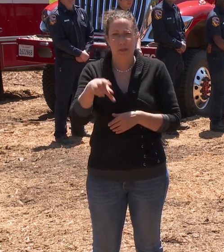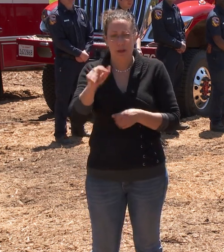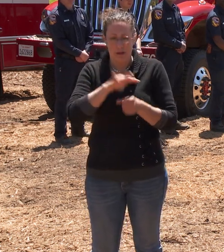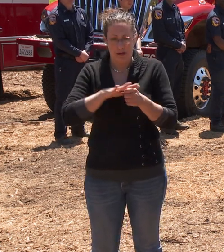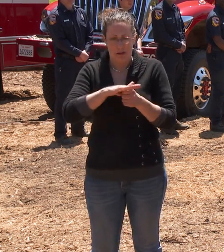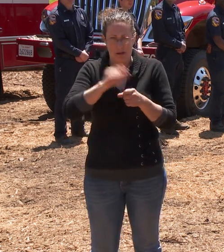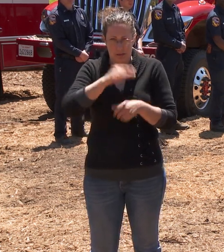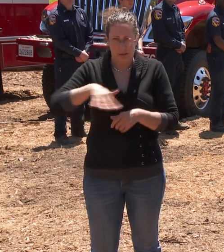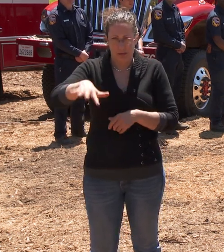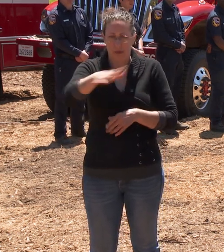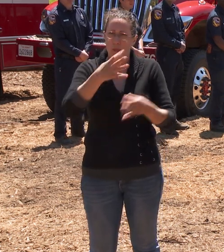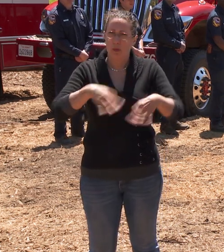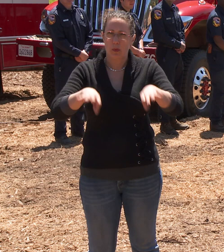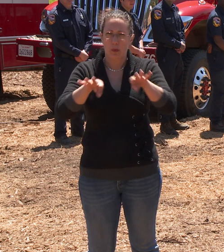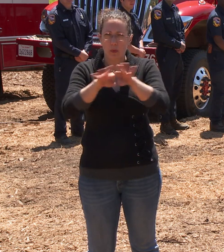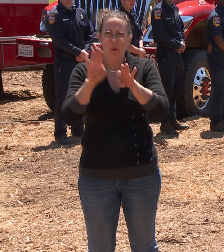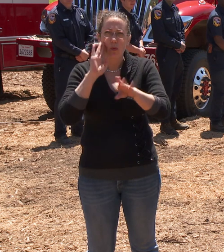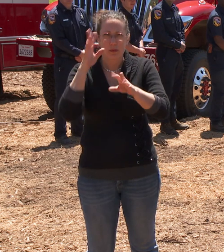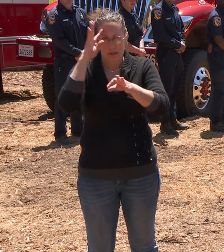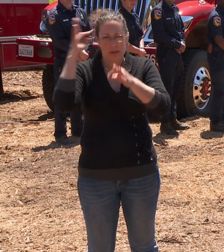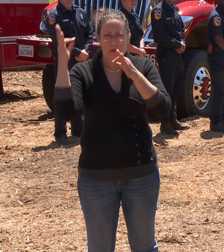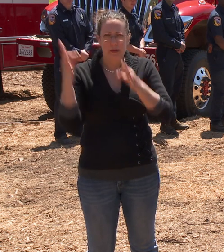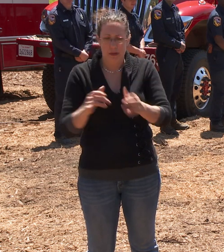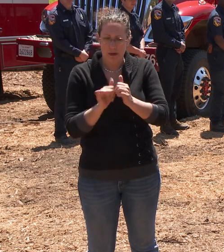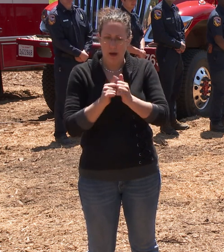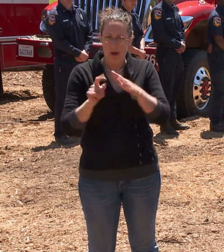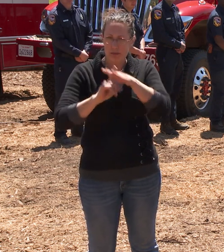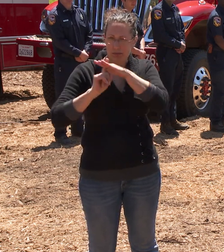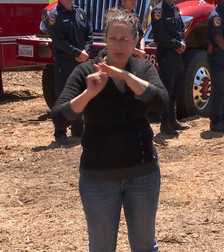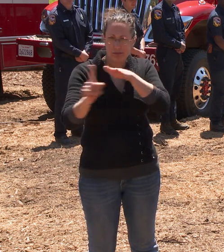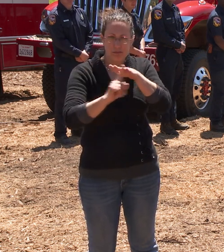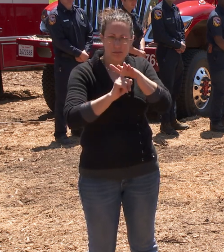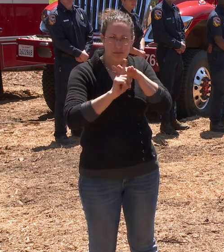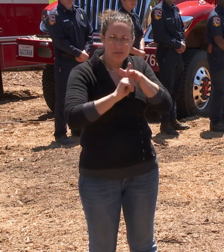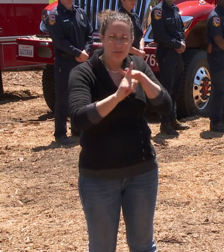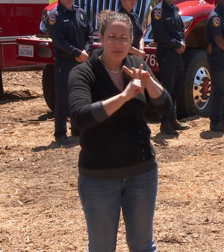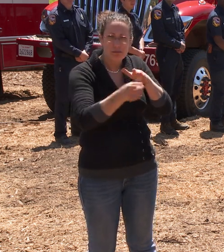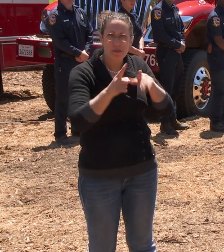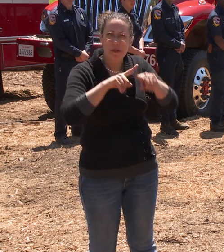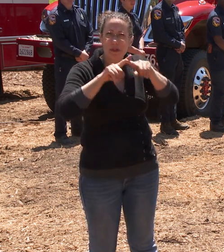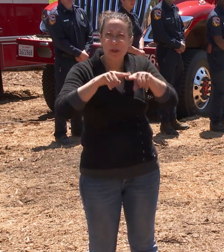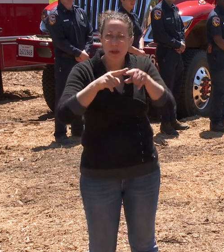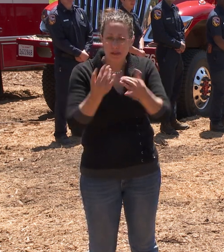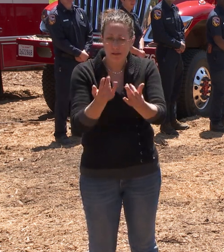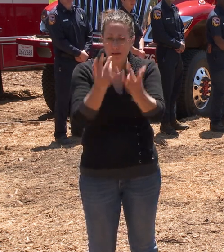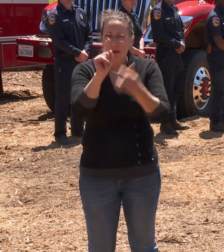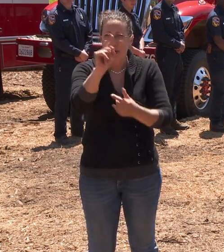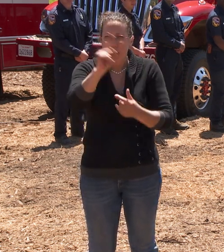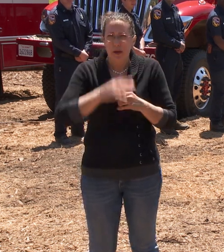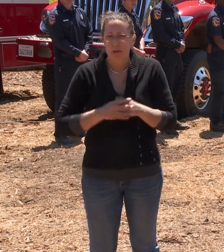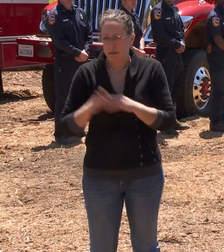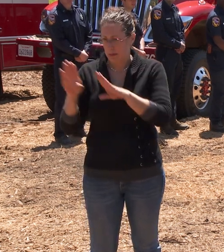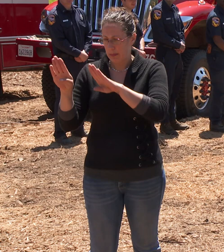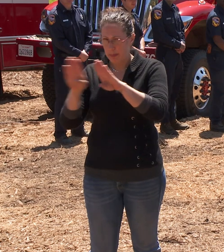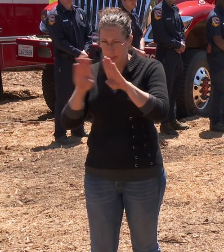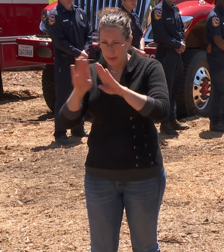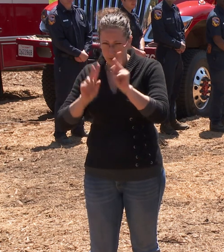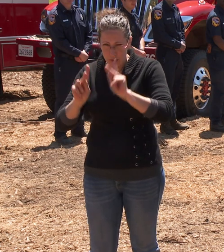They will designate evacuation areas and routes based on factors such as fire location, behavior,